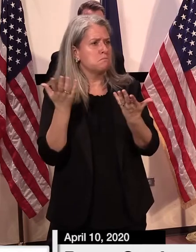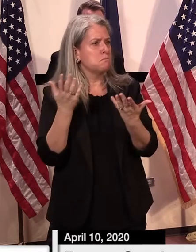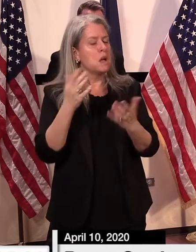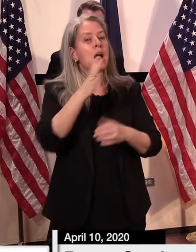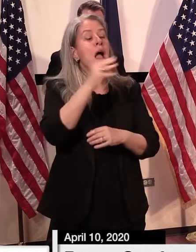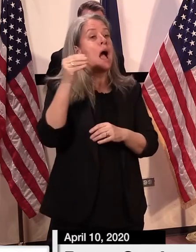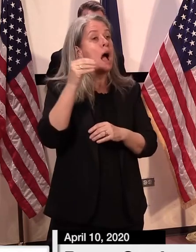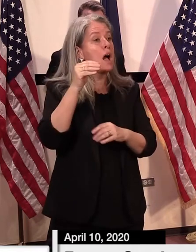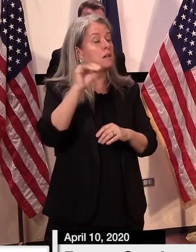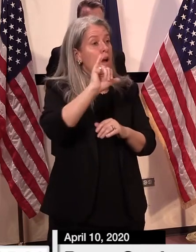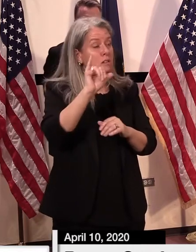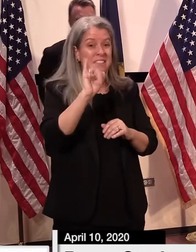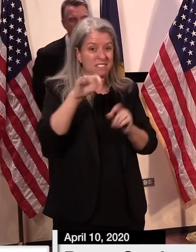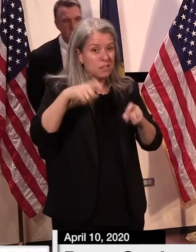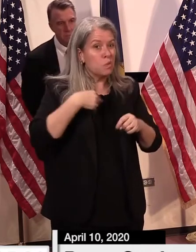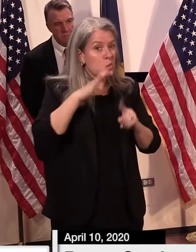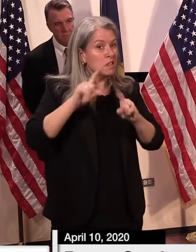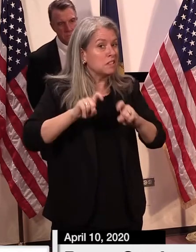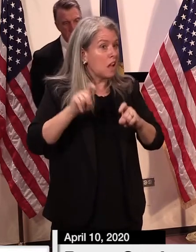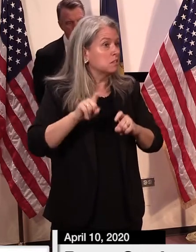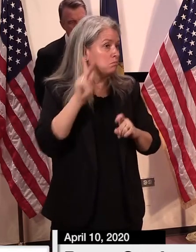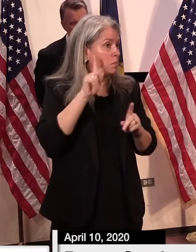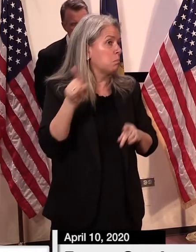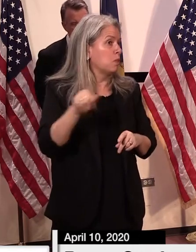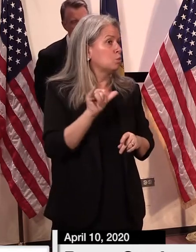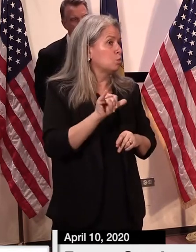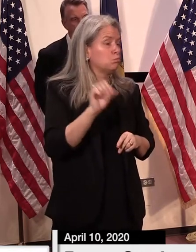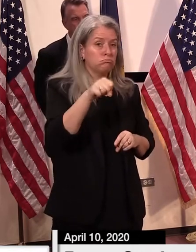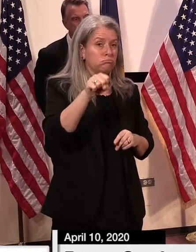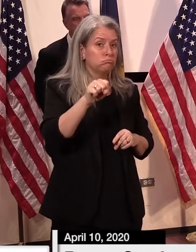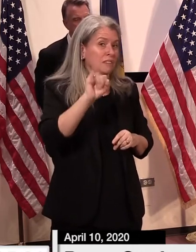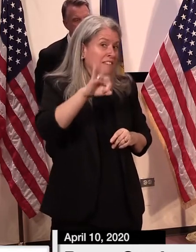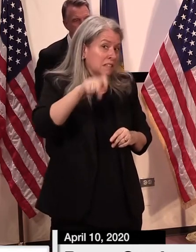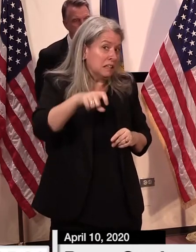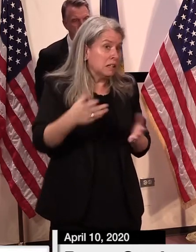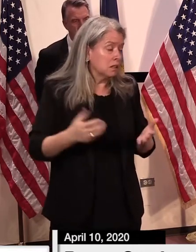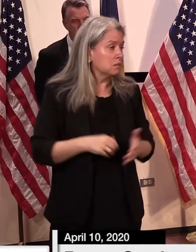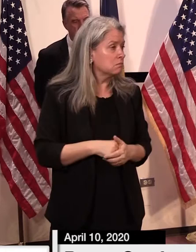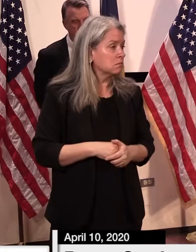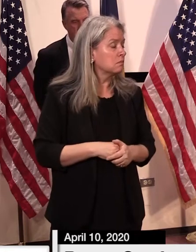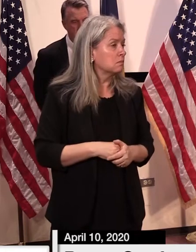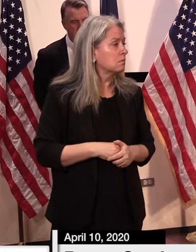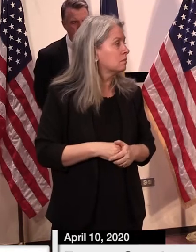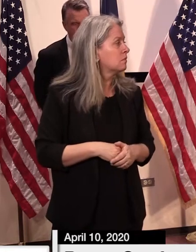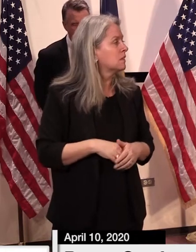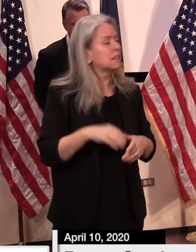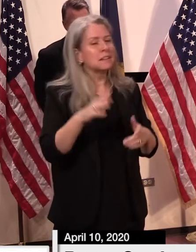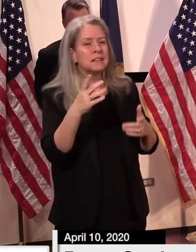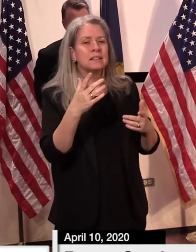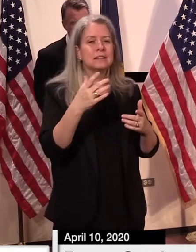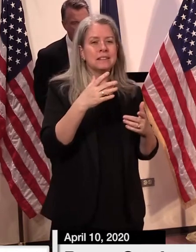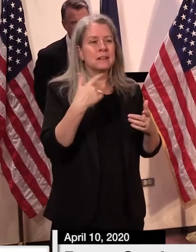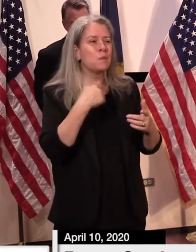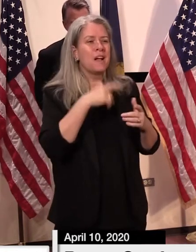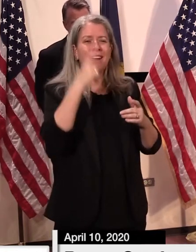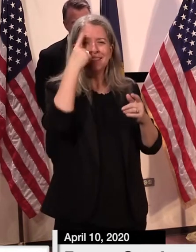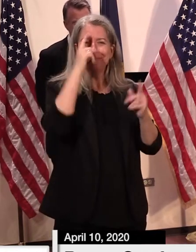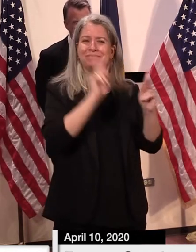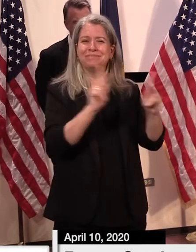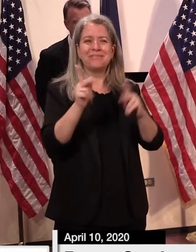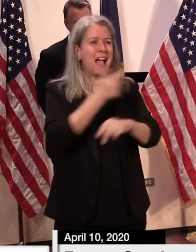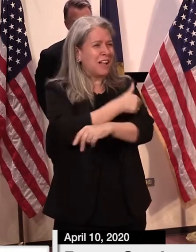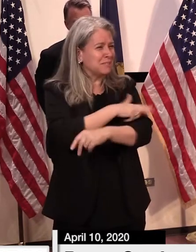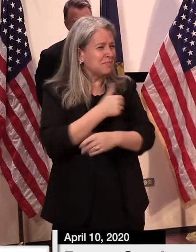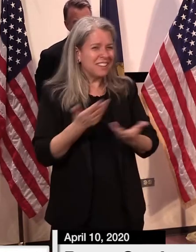we'll test our employees there at the facility. We are sort of operating the same way a hospital would